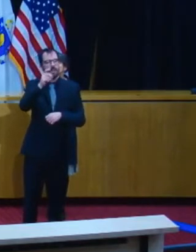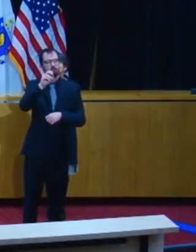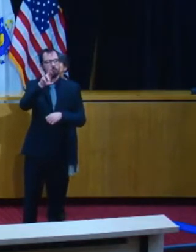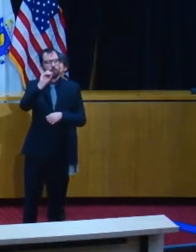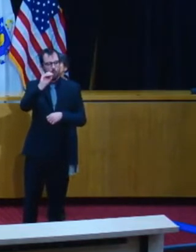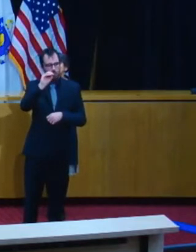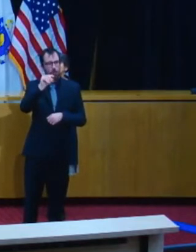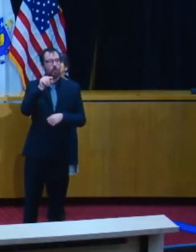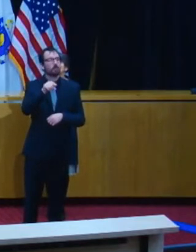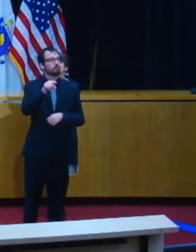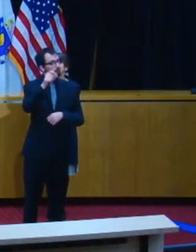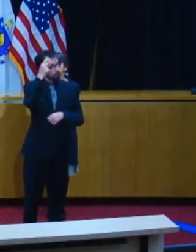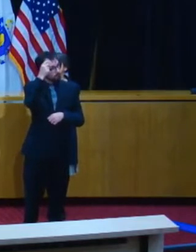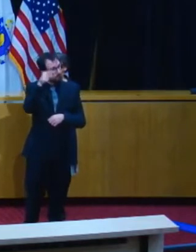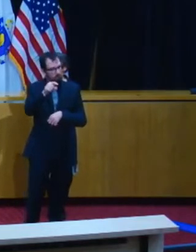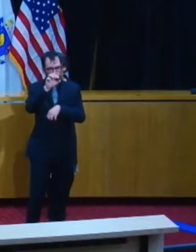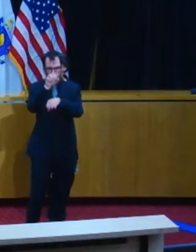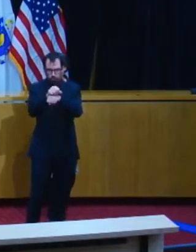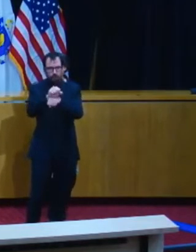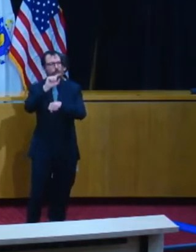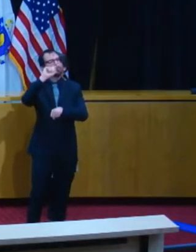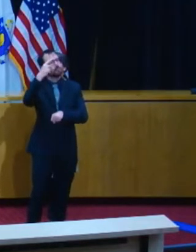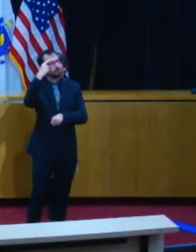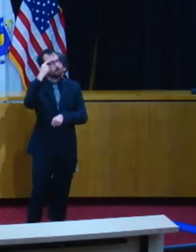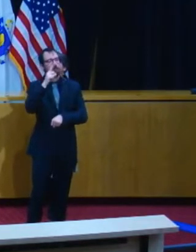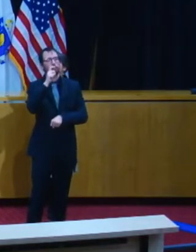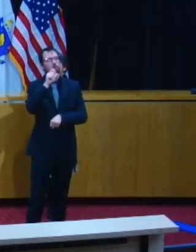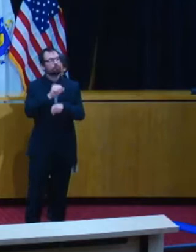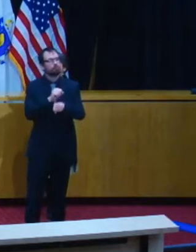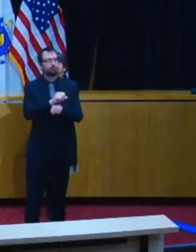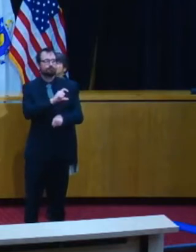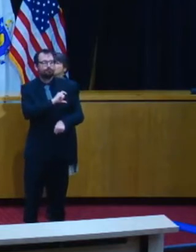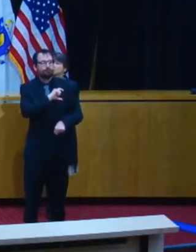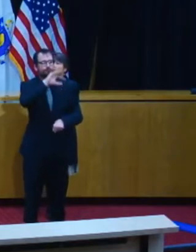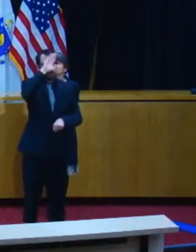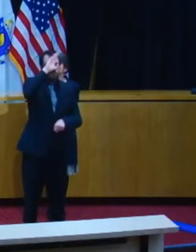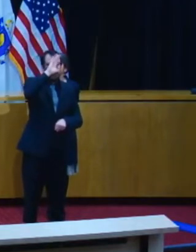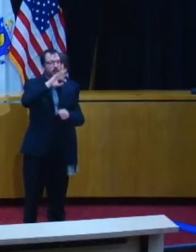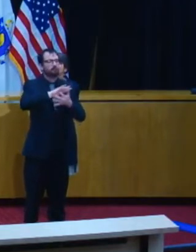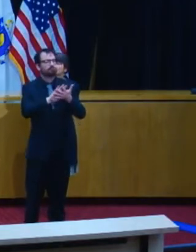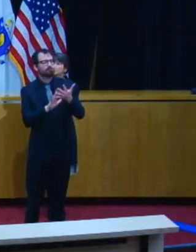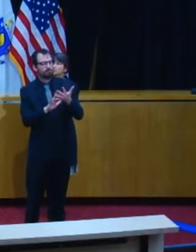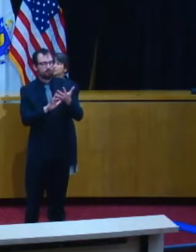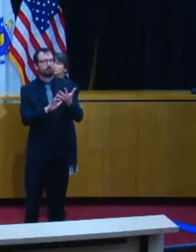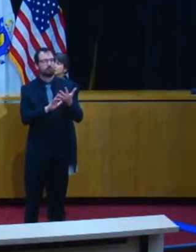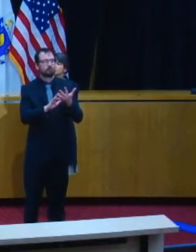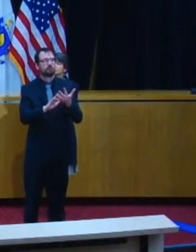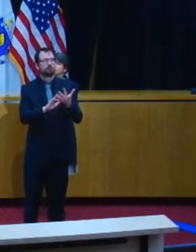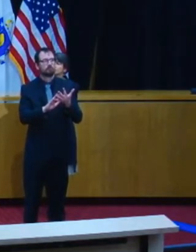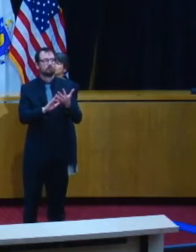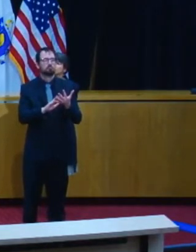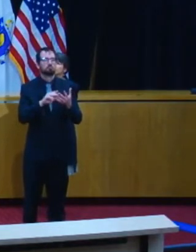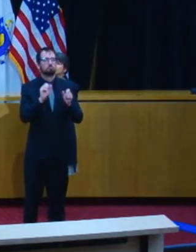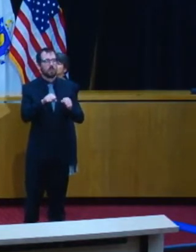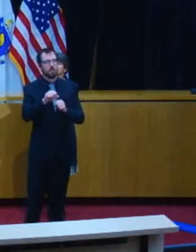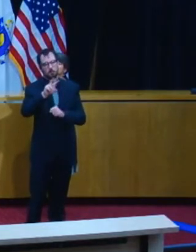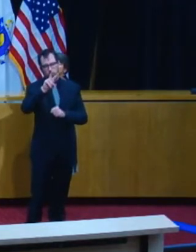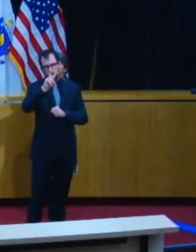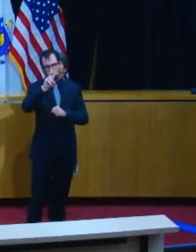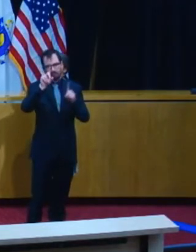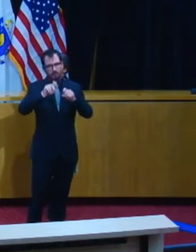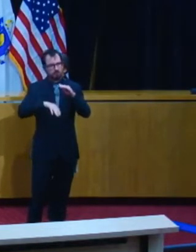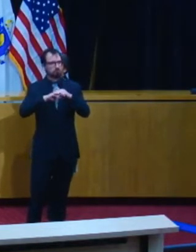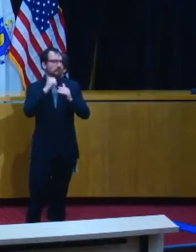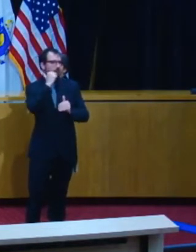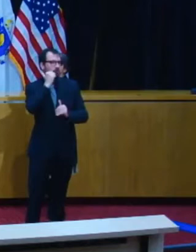great collaboration between the Executive Office of Public Safety and Security, the New England Patriots, the Department of Corrections, WellPath,